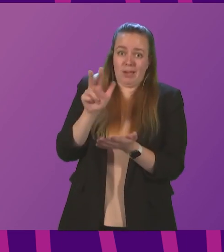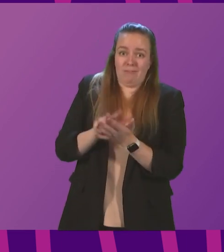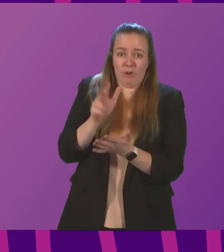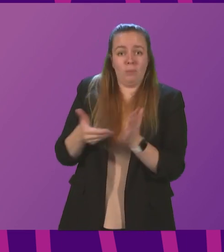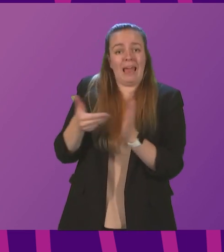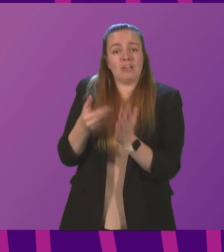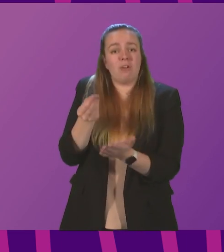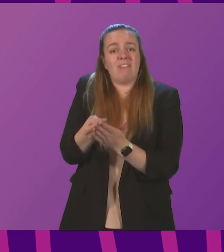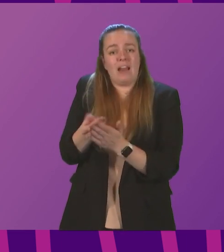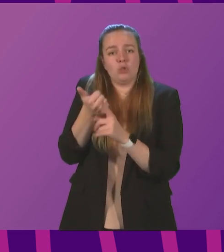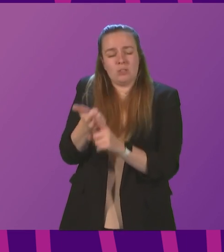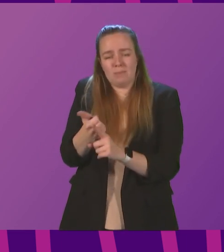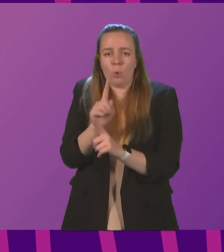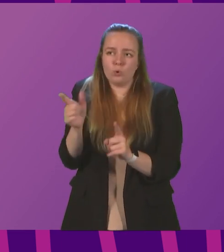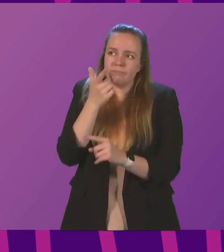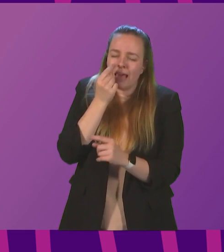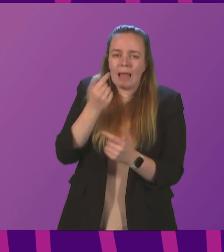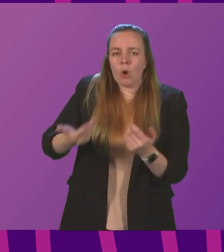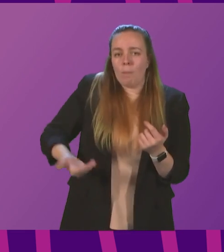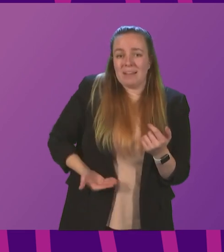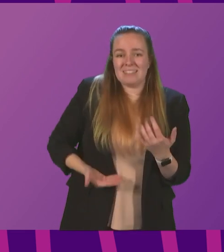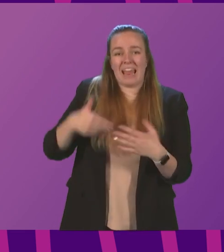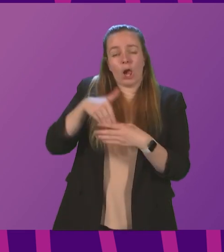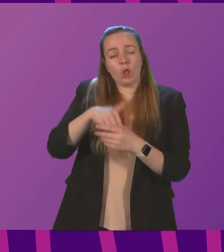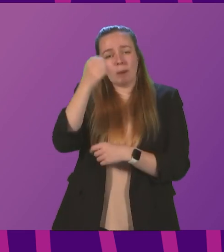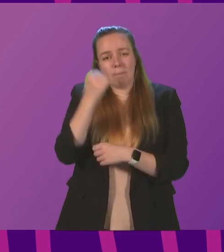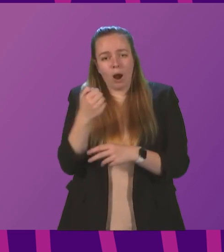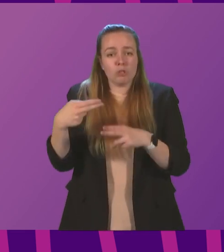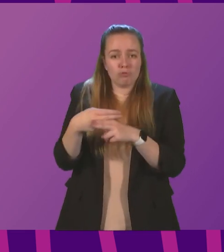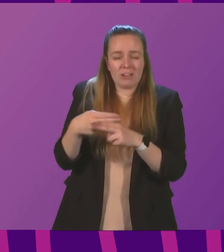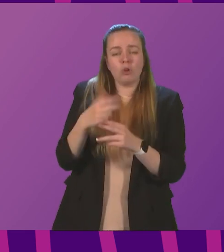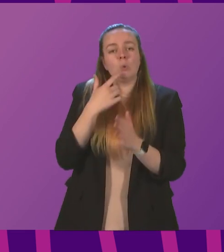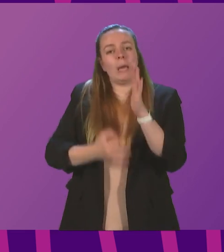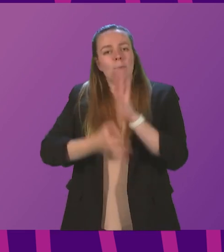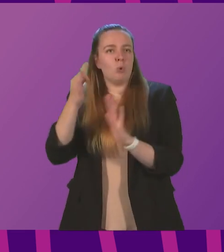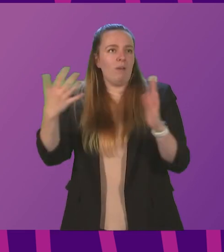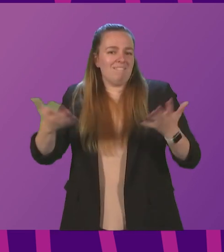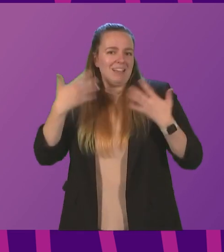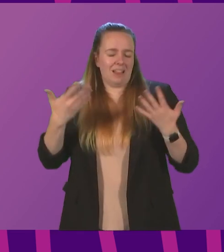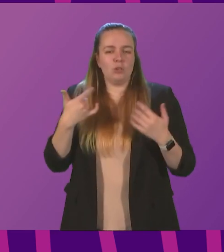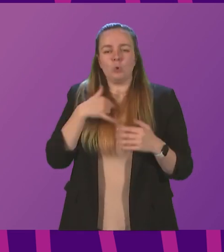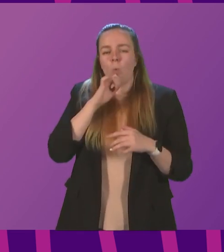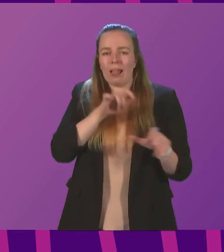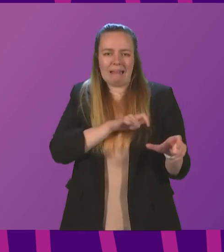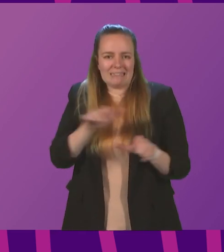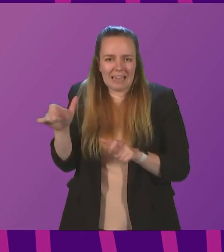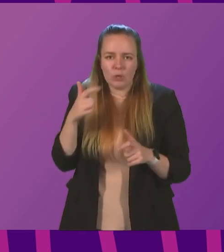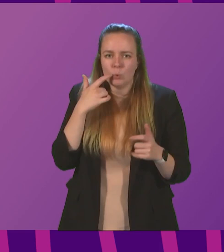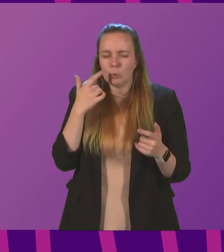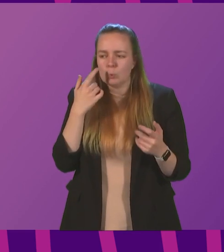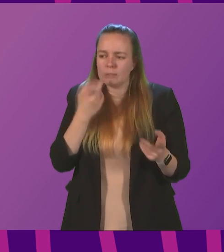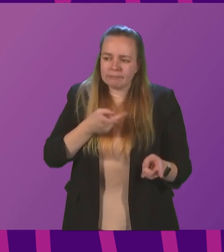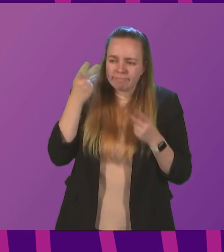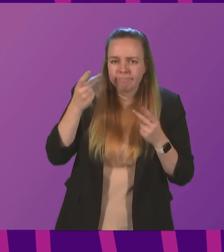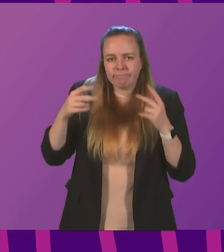support to enable businesses, including bars and restaurants, to improve ventilation. So we will continue to look very favourably